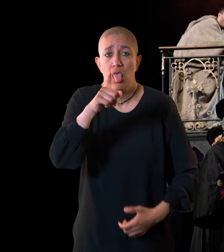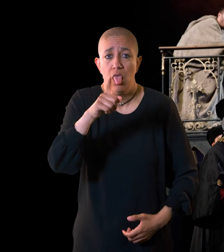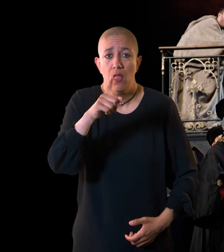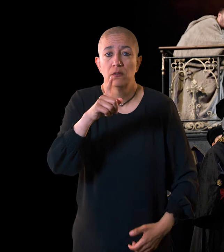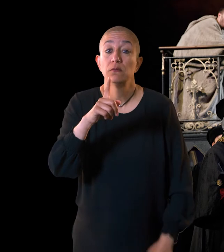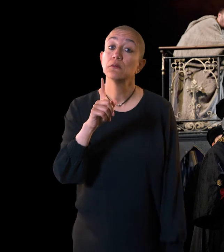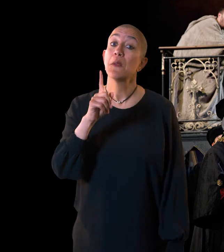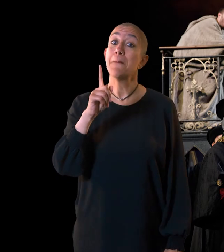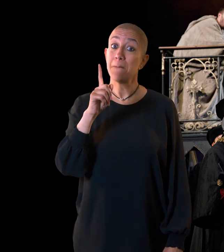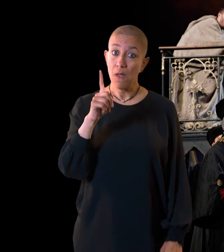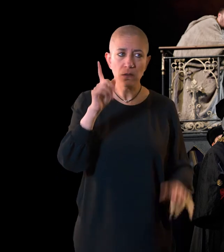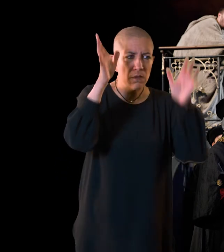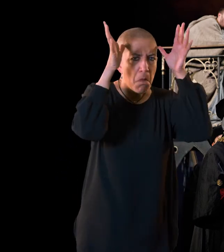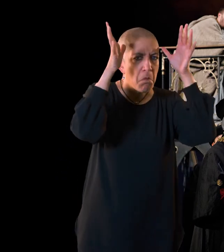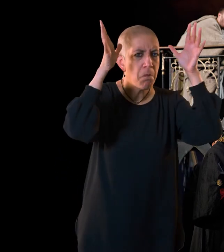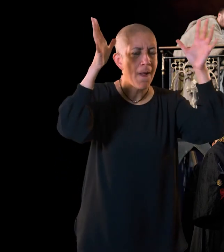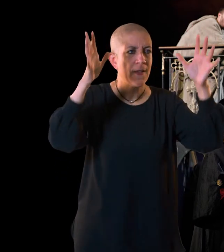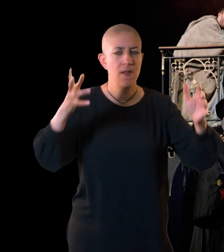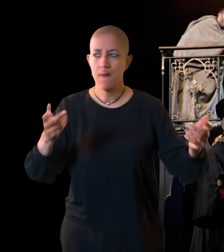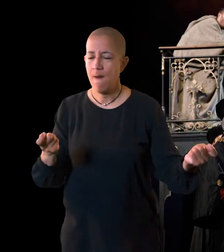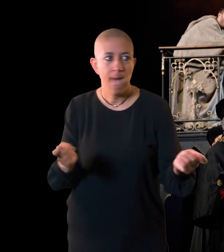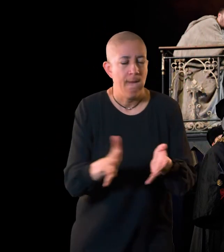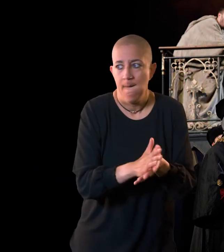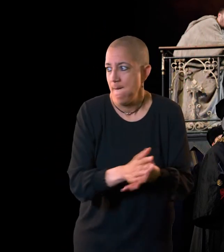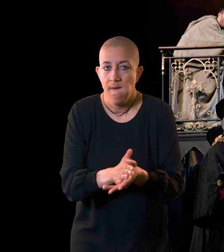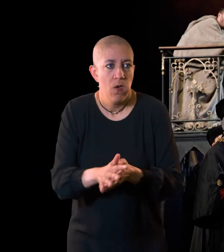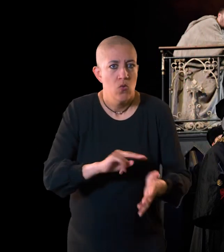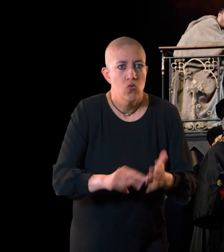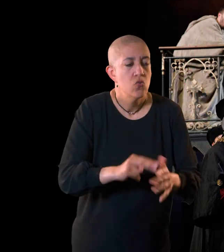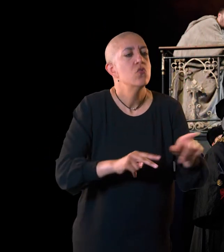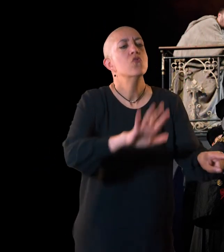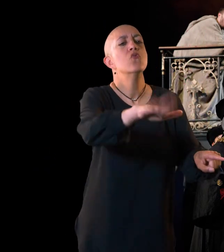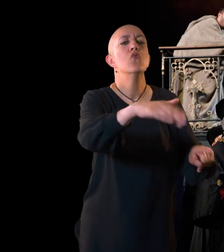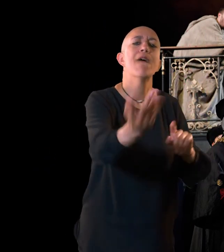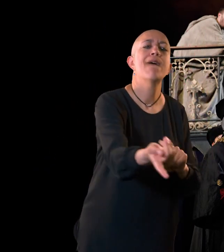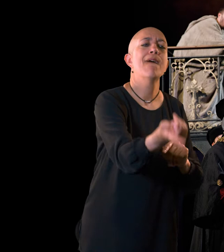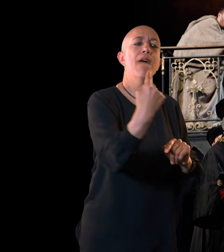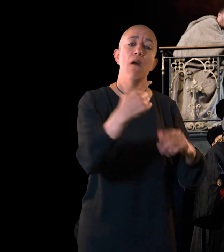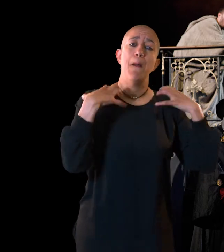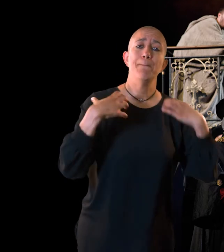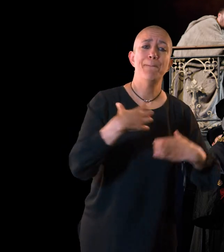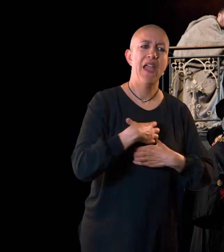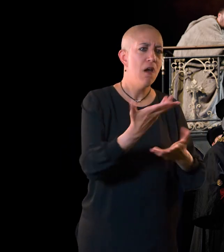However, Buckingham convinces the Lord Mayor that Richard is pious and needs to be convinced to become king.